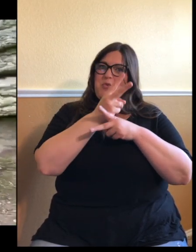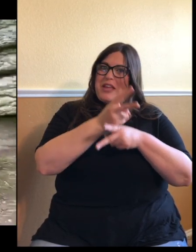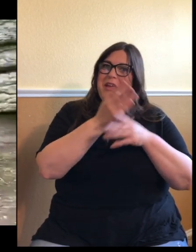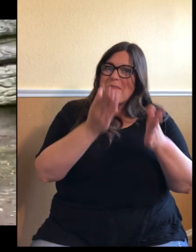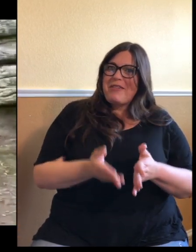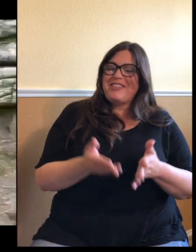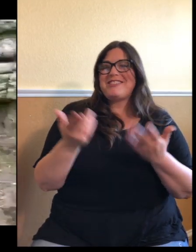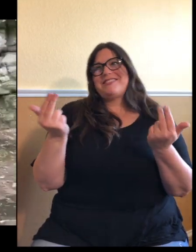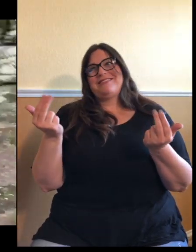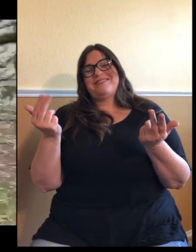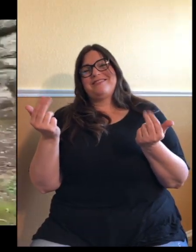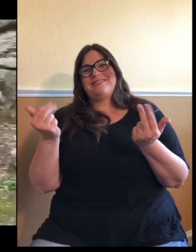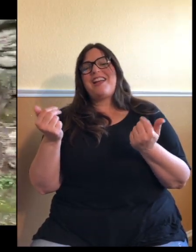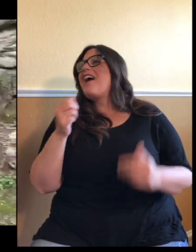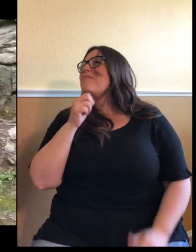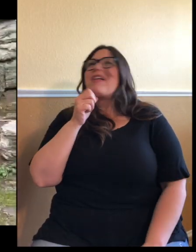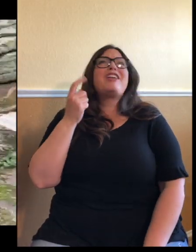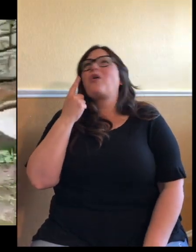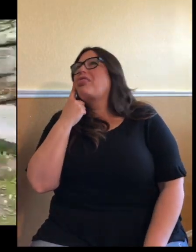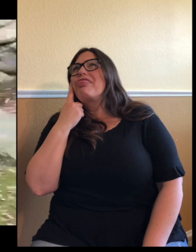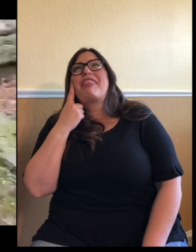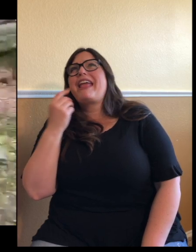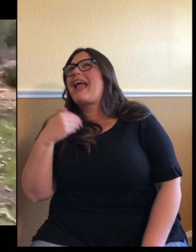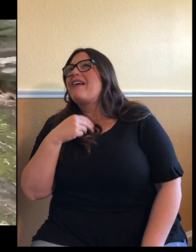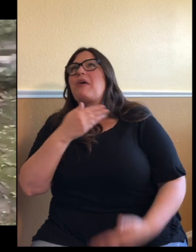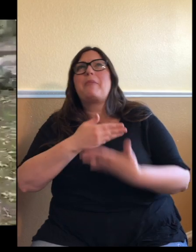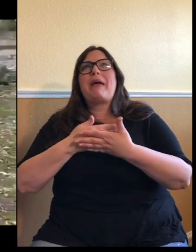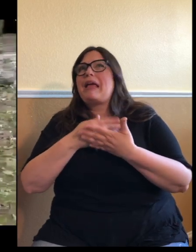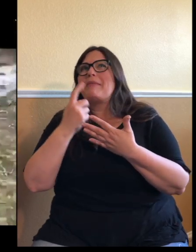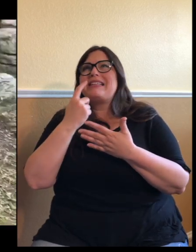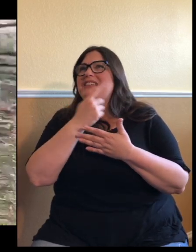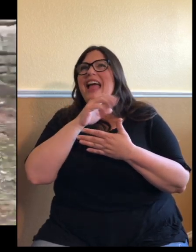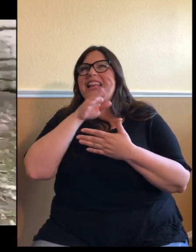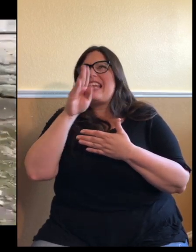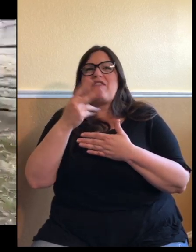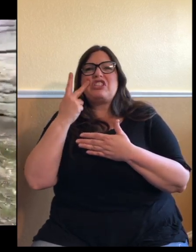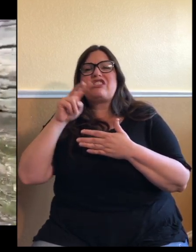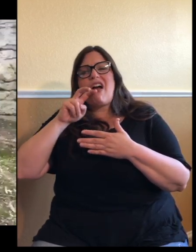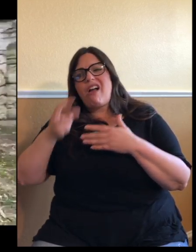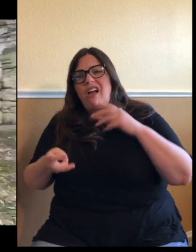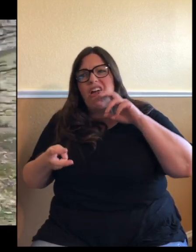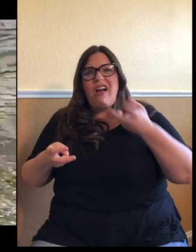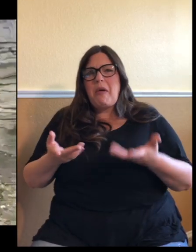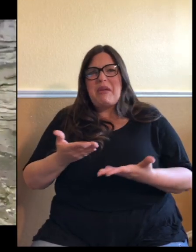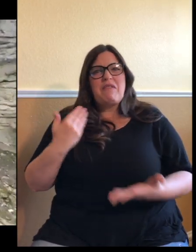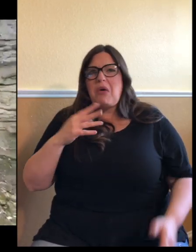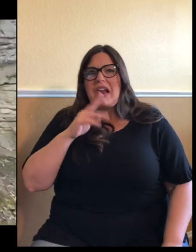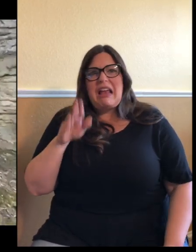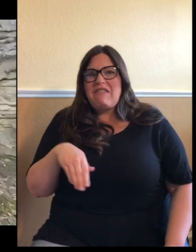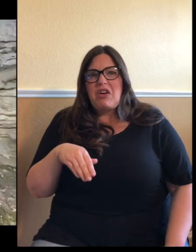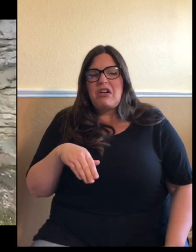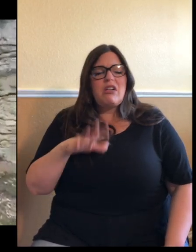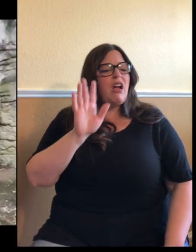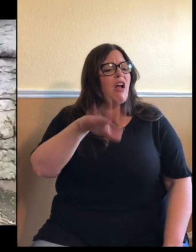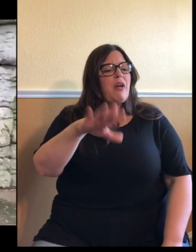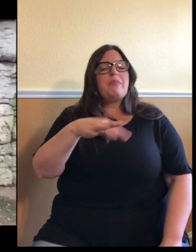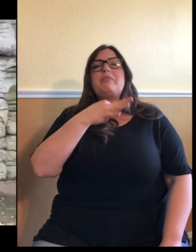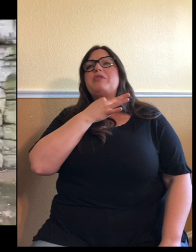I don't think so. I've never seen any shudded teeth, so. What is their lifespan? They can live mid to late